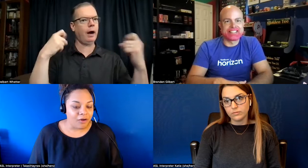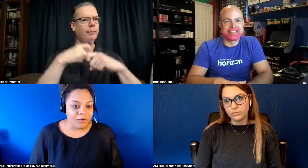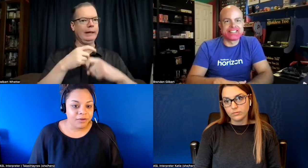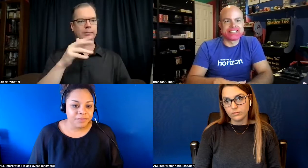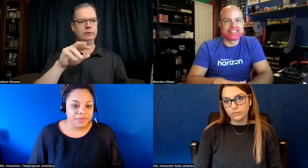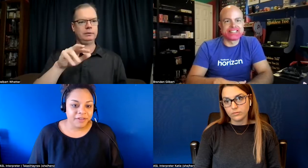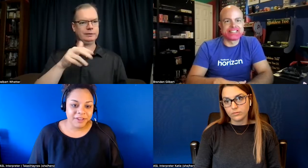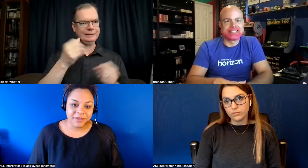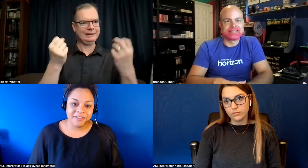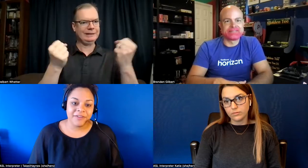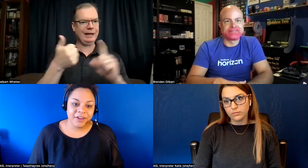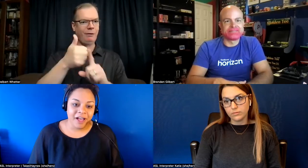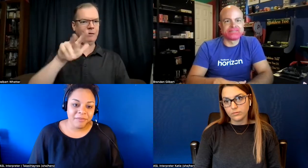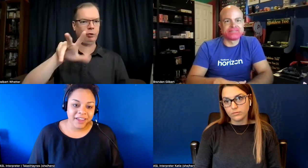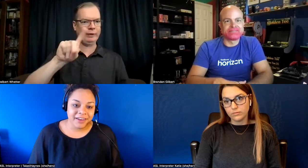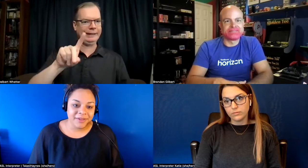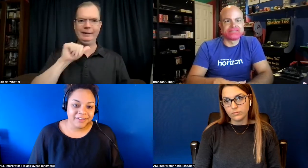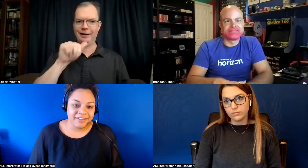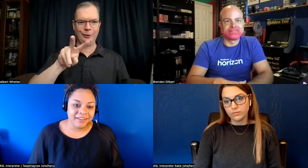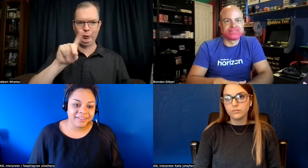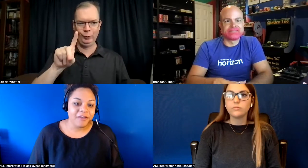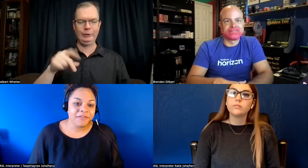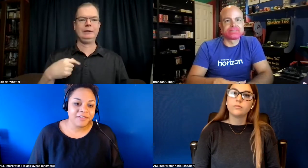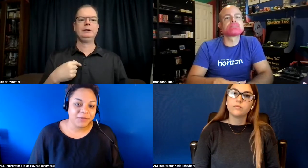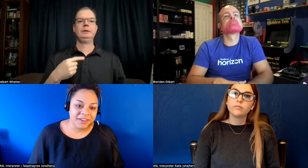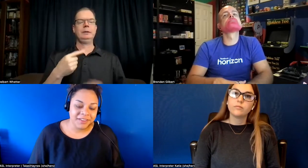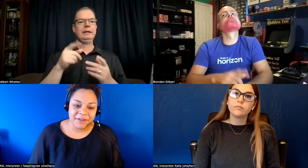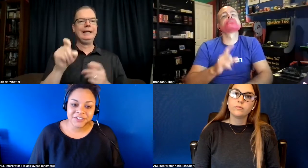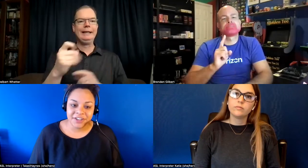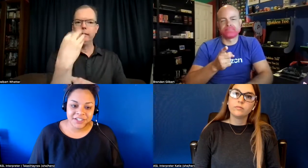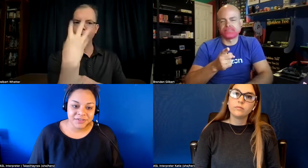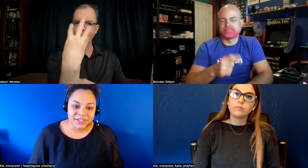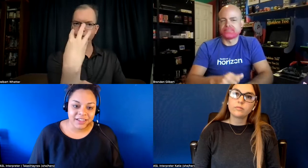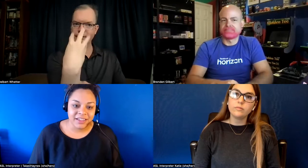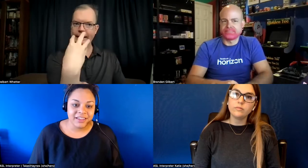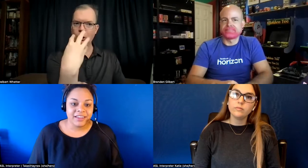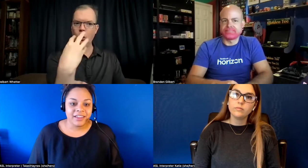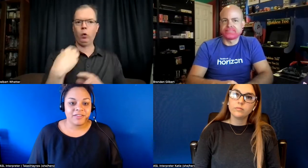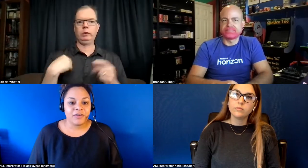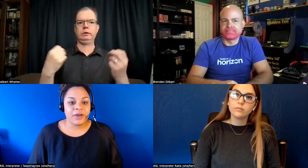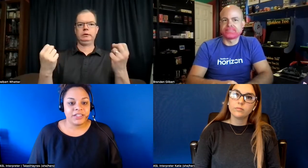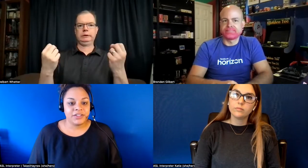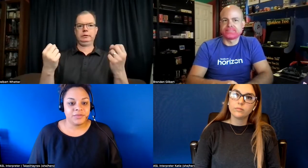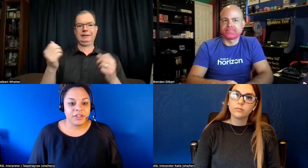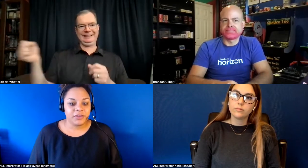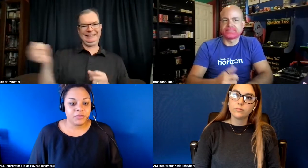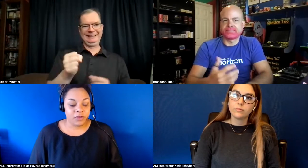um it's it's very complicated because sign itself is a 3d language not 2d and so i needed to be um